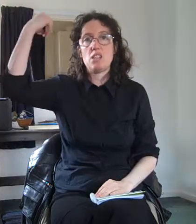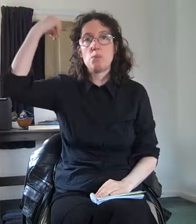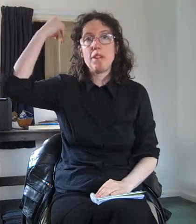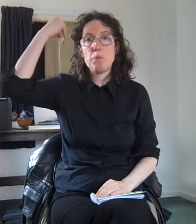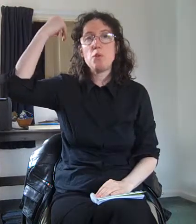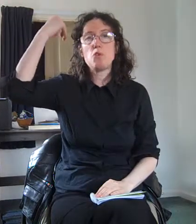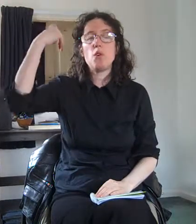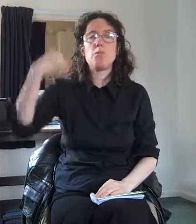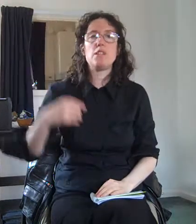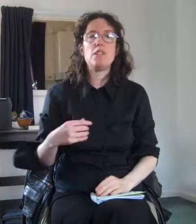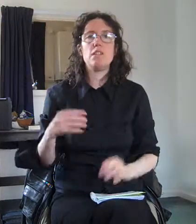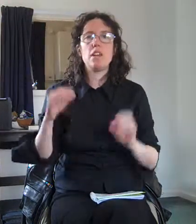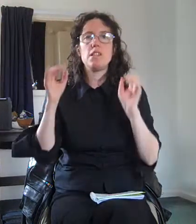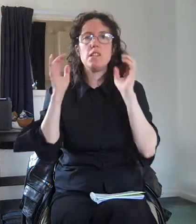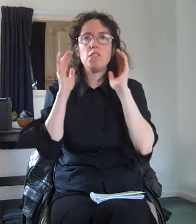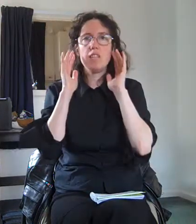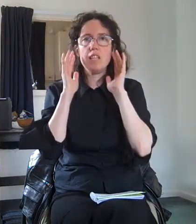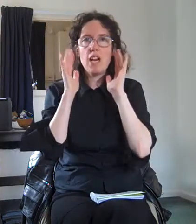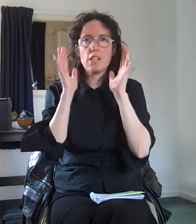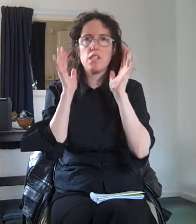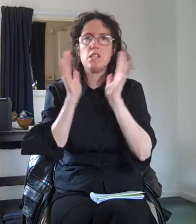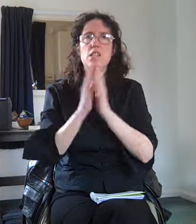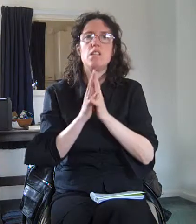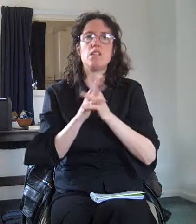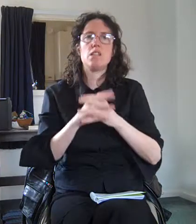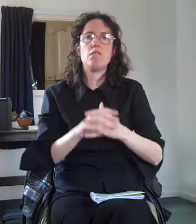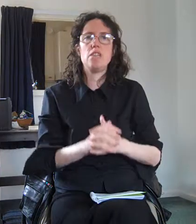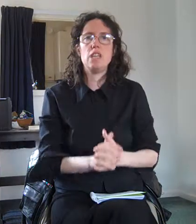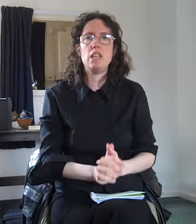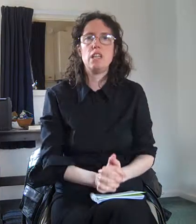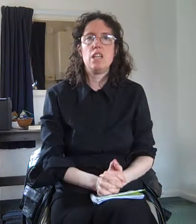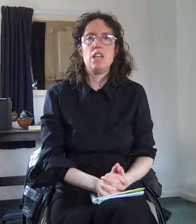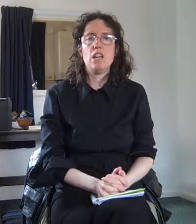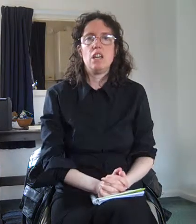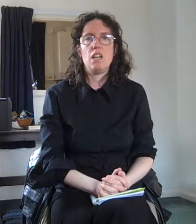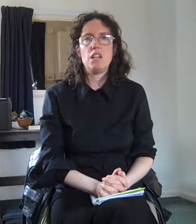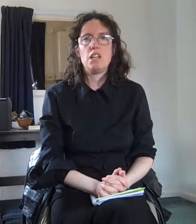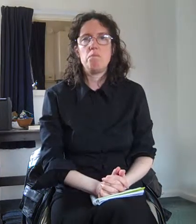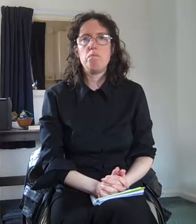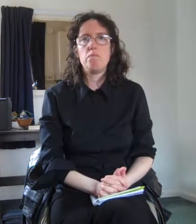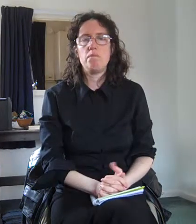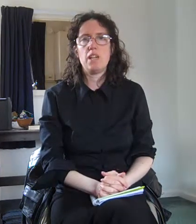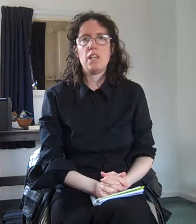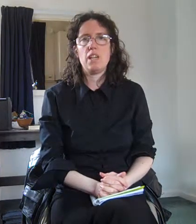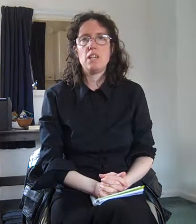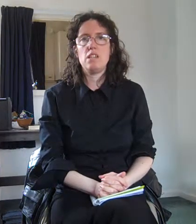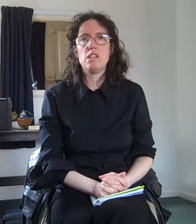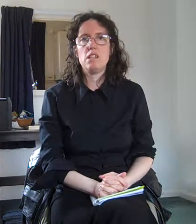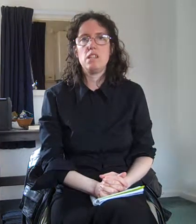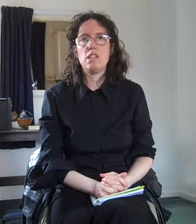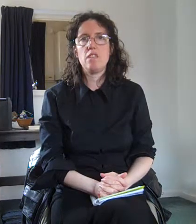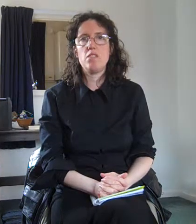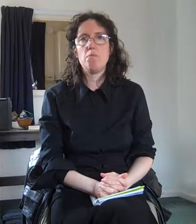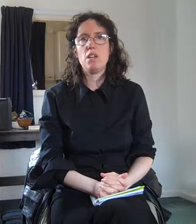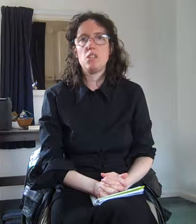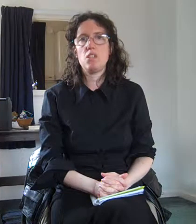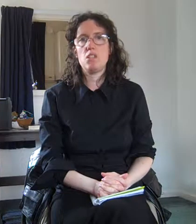that's where they put drops in your eyes it relaxes the eyes thoroughly and it gives a much